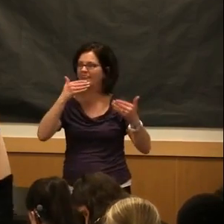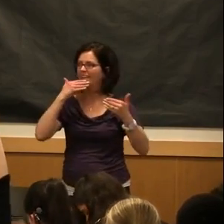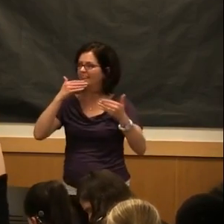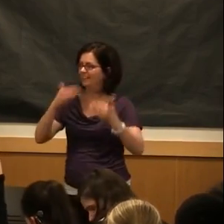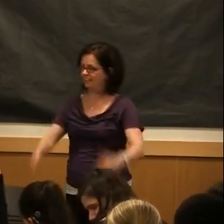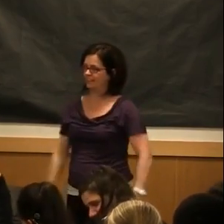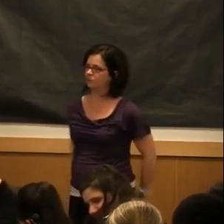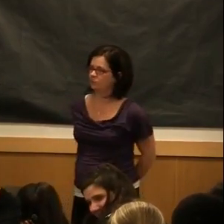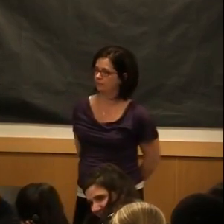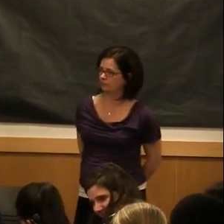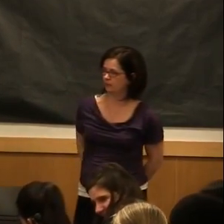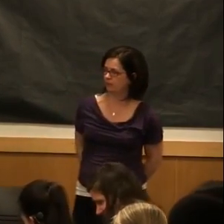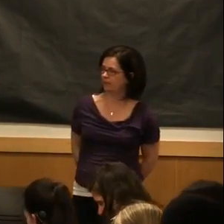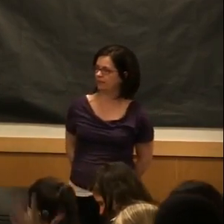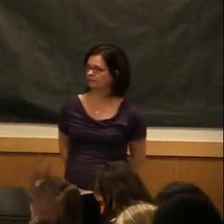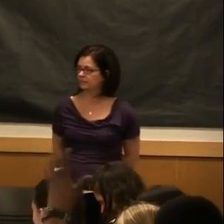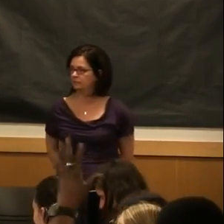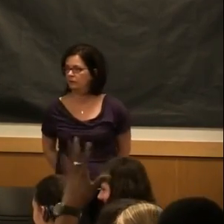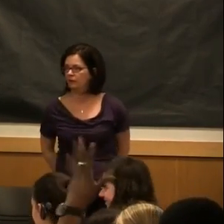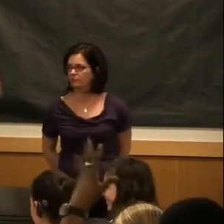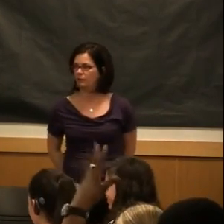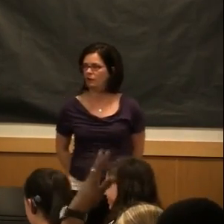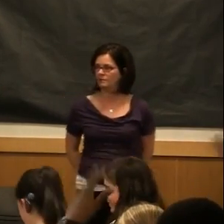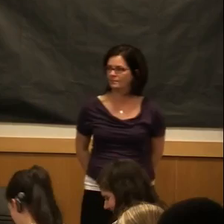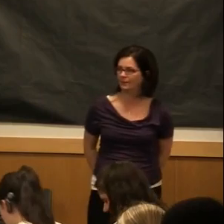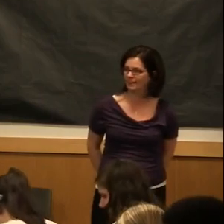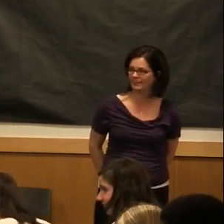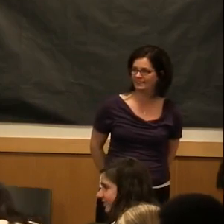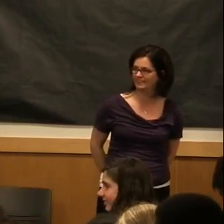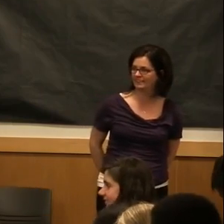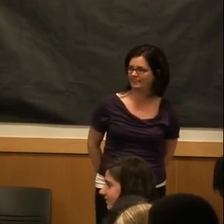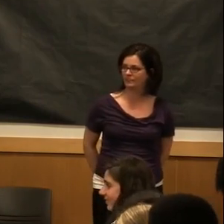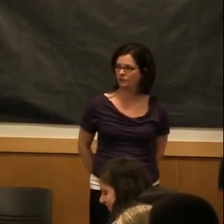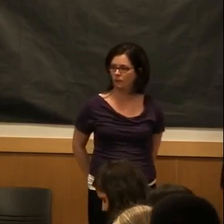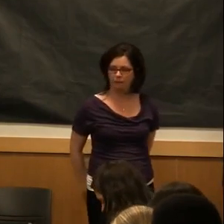guys. I appreciate it. Thank you. All right. Thank you. right. All right.